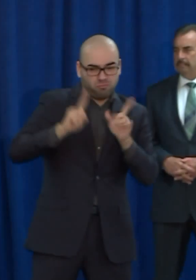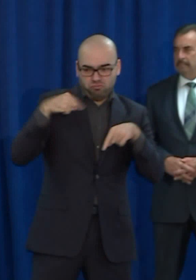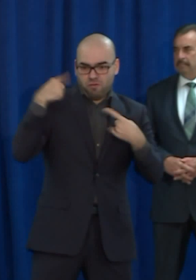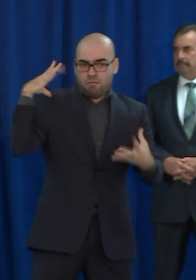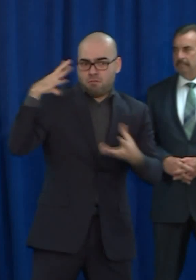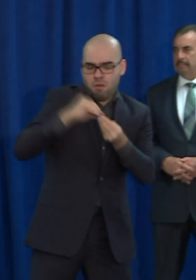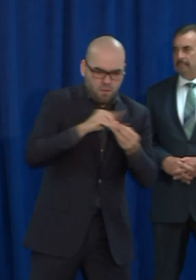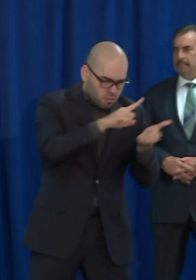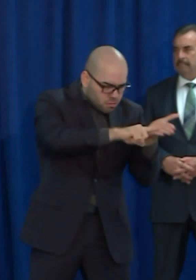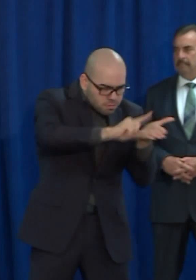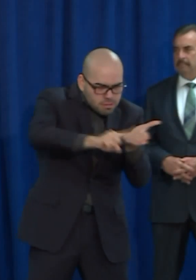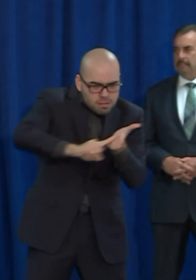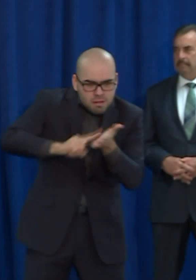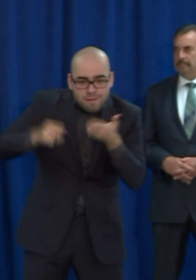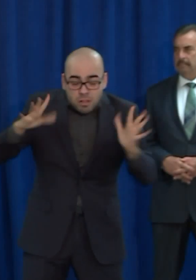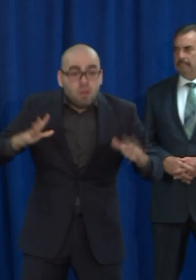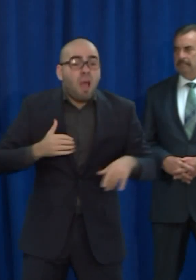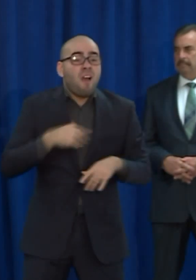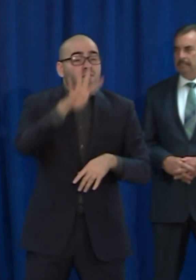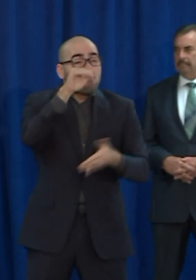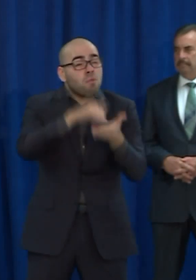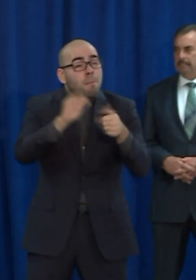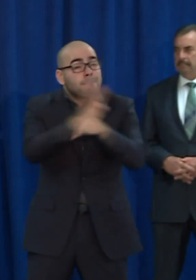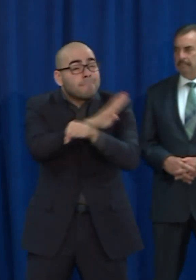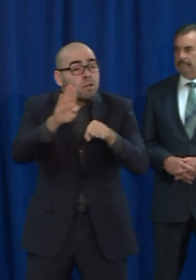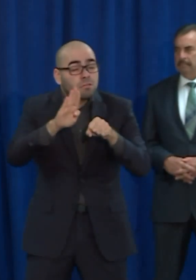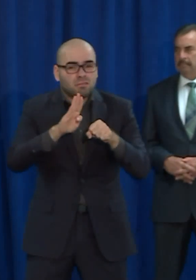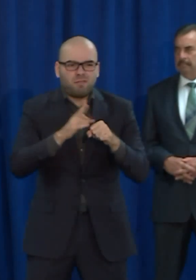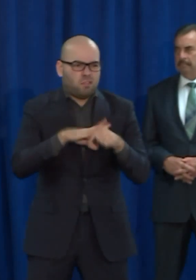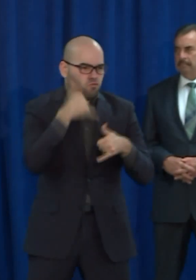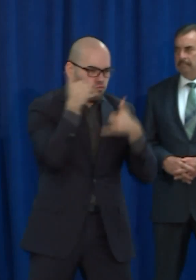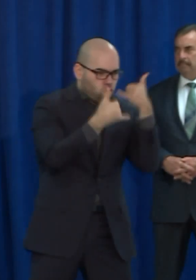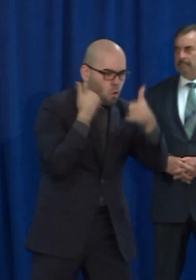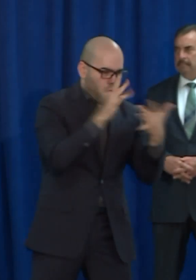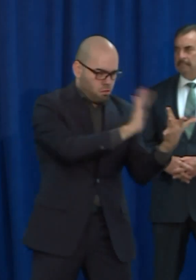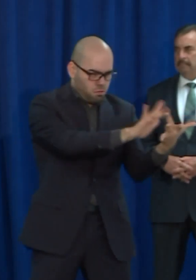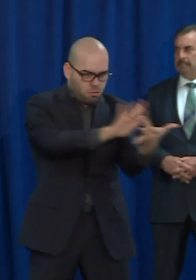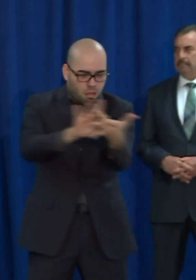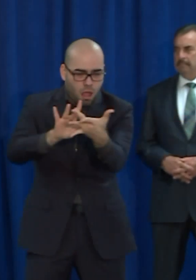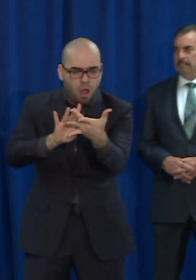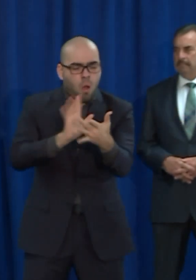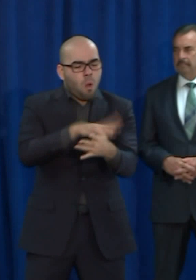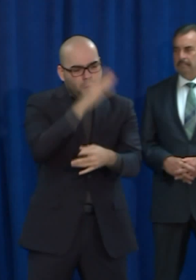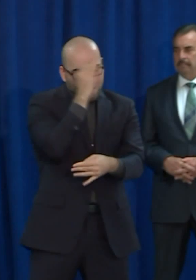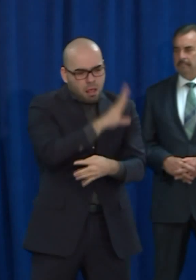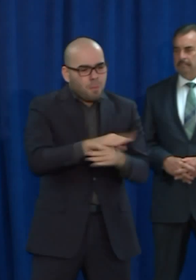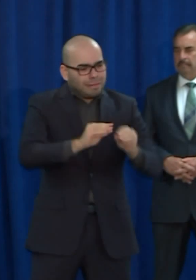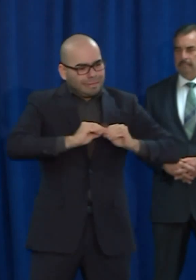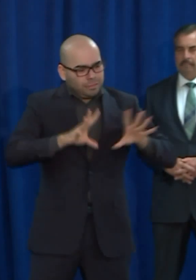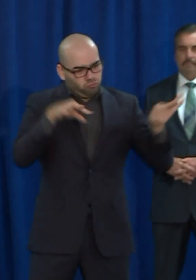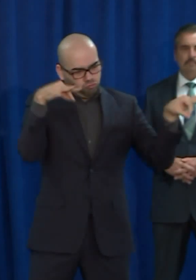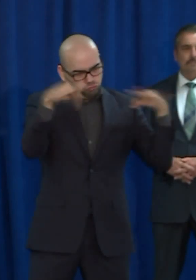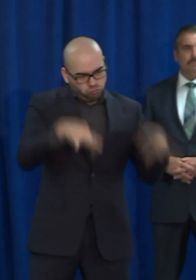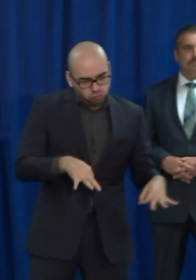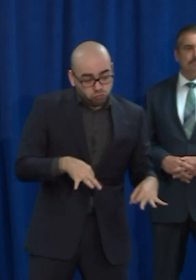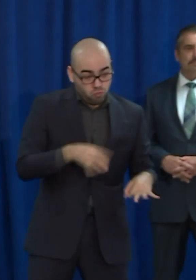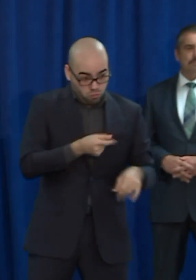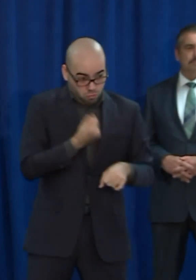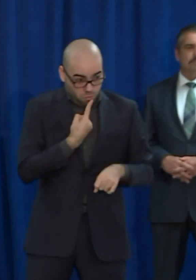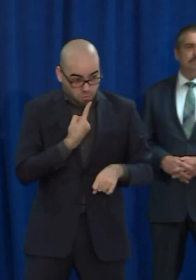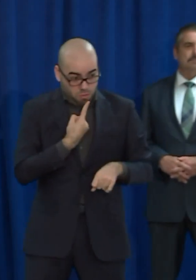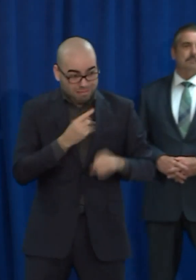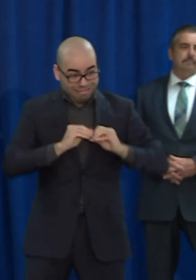contacted 4,000 businesses over the phone to communicate the requirements and to ensure that they